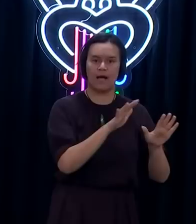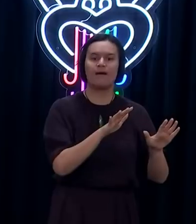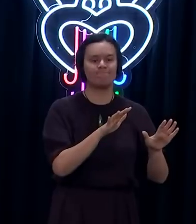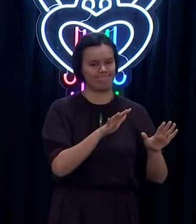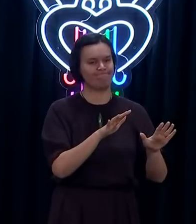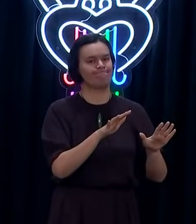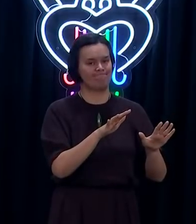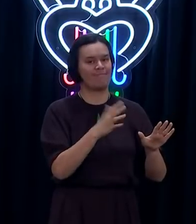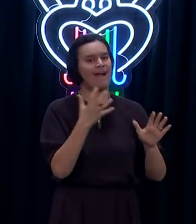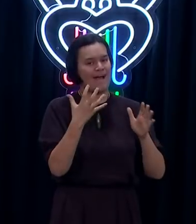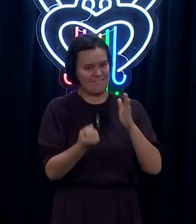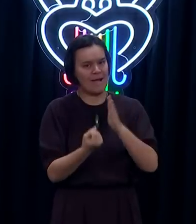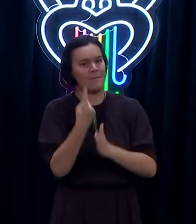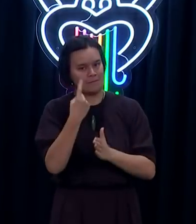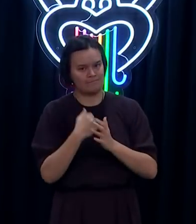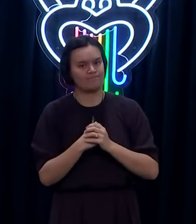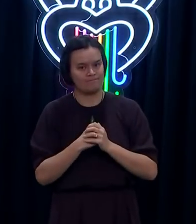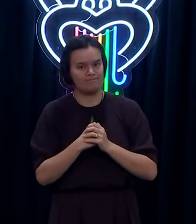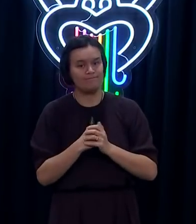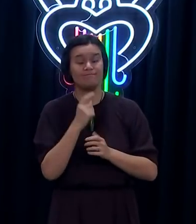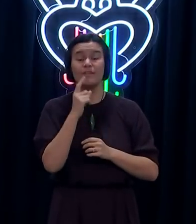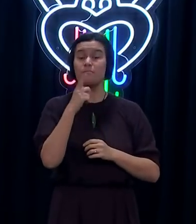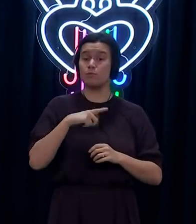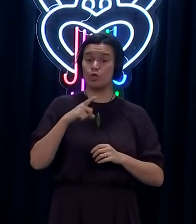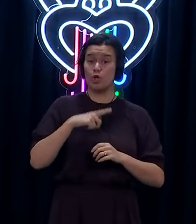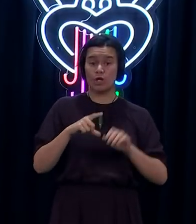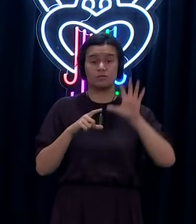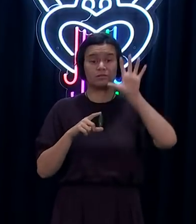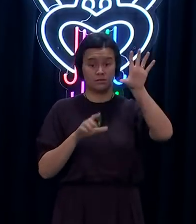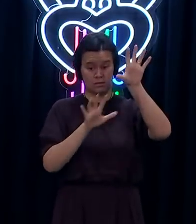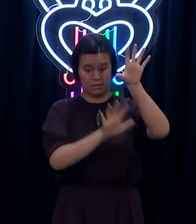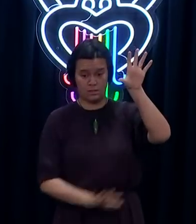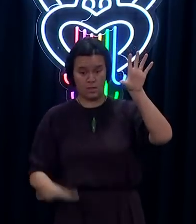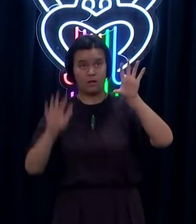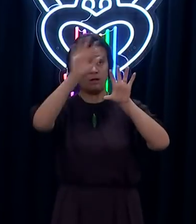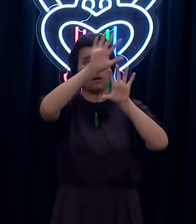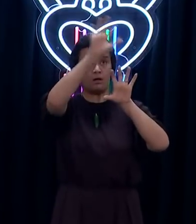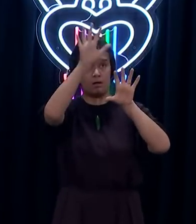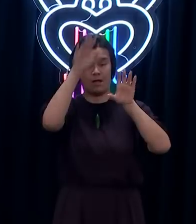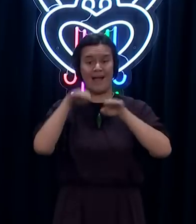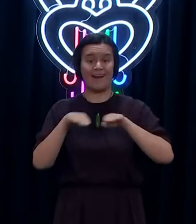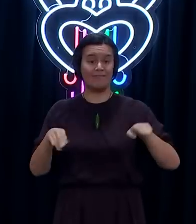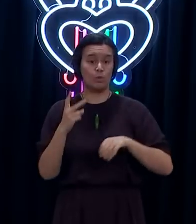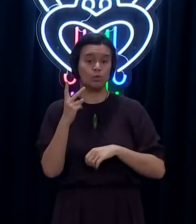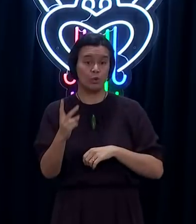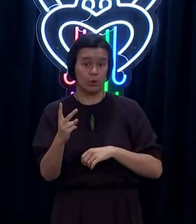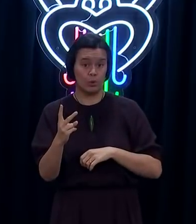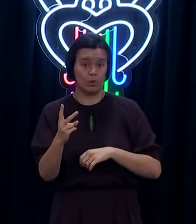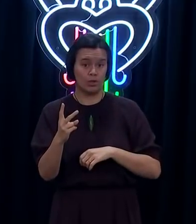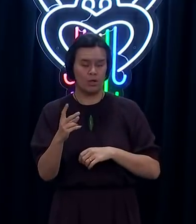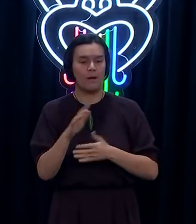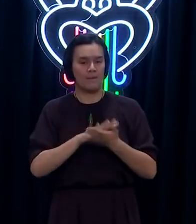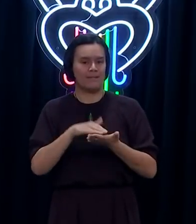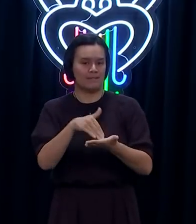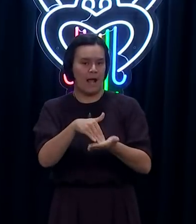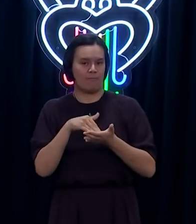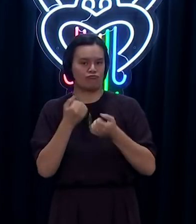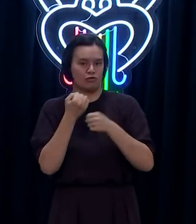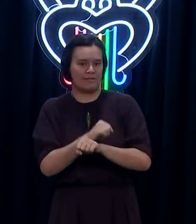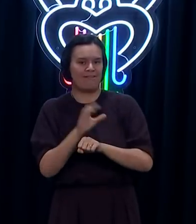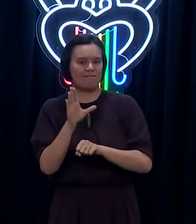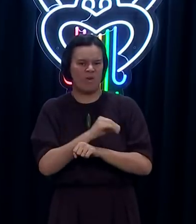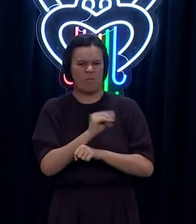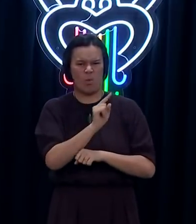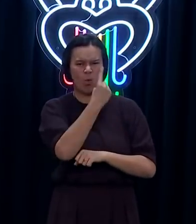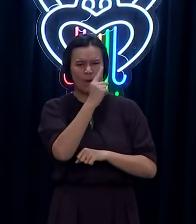of the country currently in a level 2 environment is as a layer of protection for some of those things occurring. We do everything we can